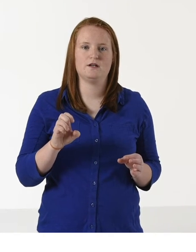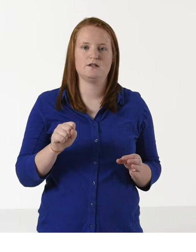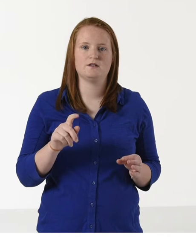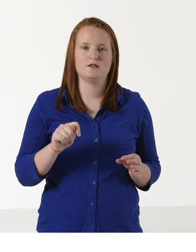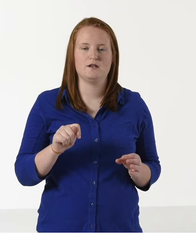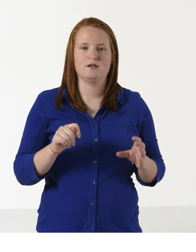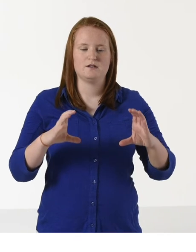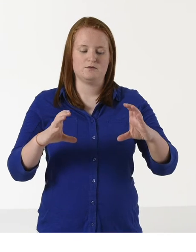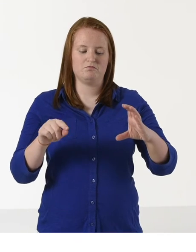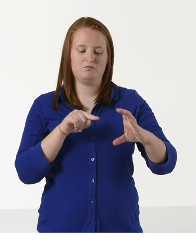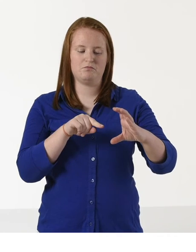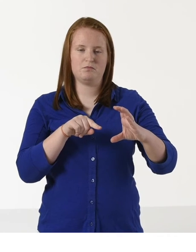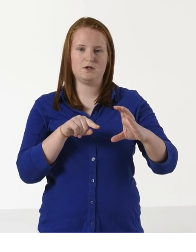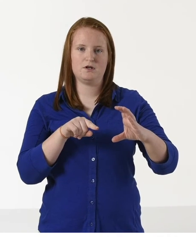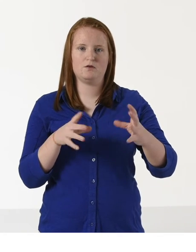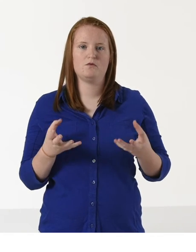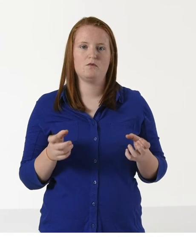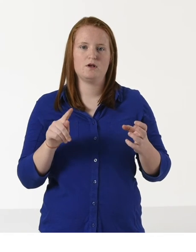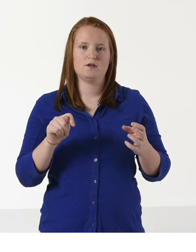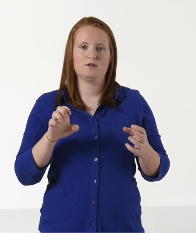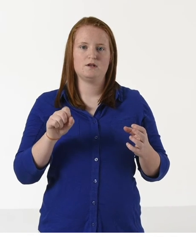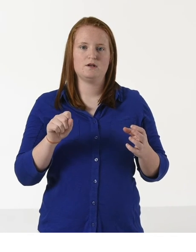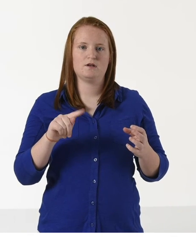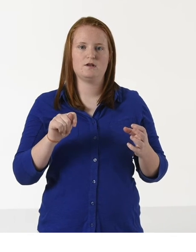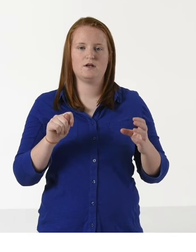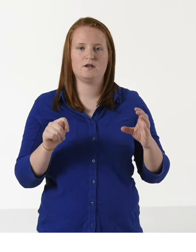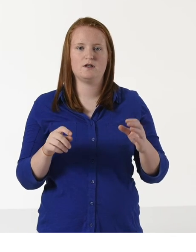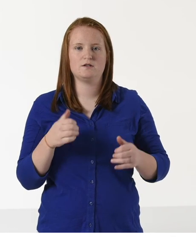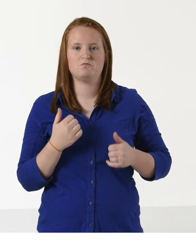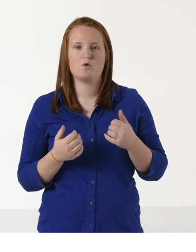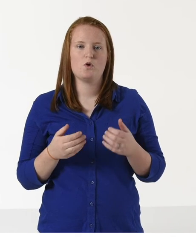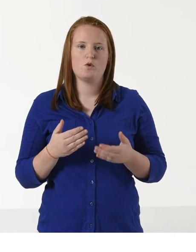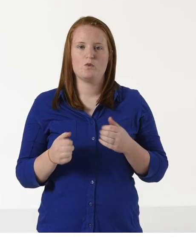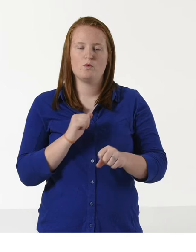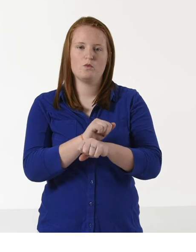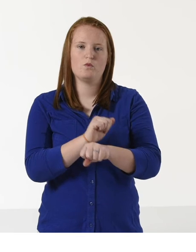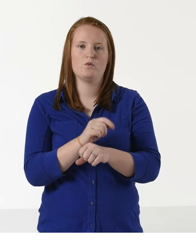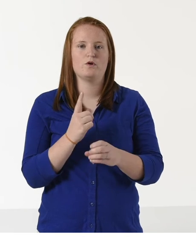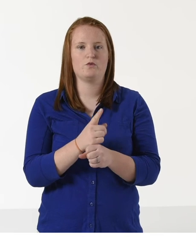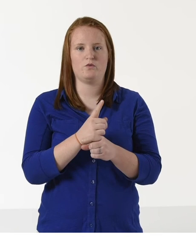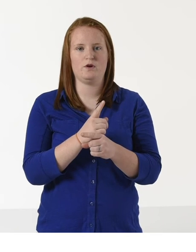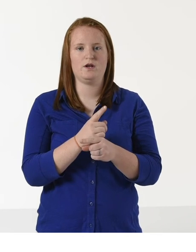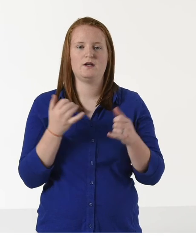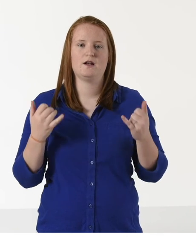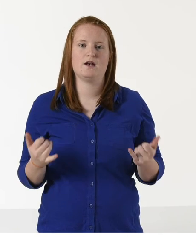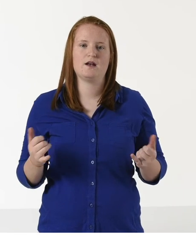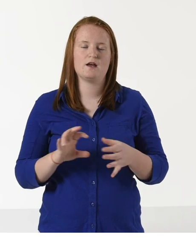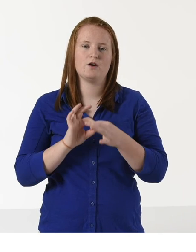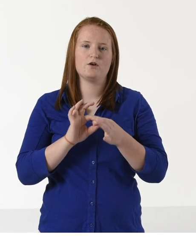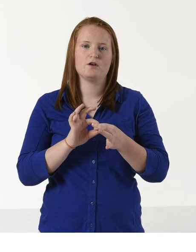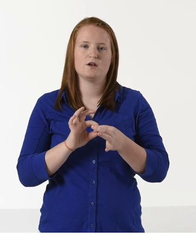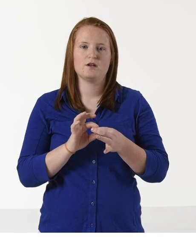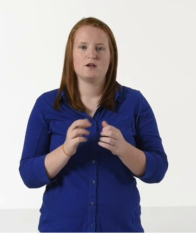is a test button on the front of the unit to test if it is working properly. The video phone transmitter is